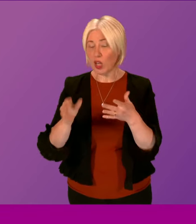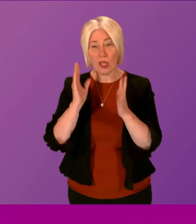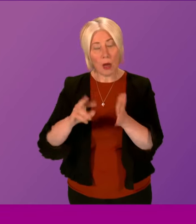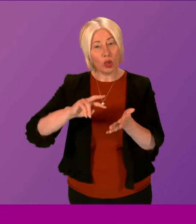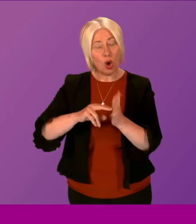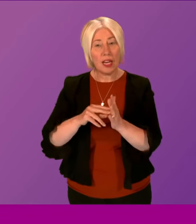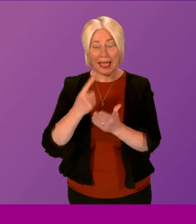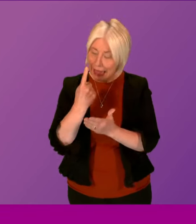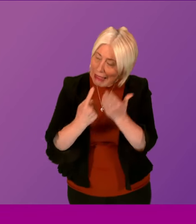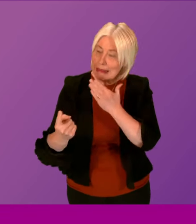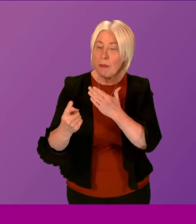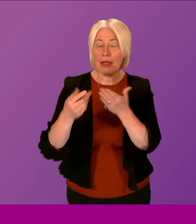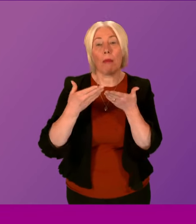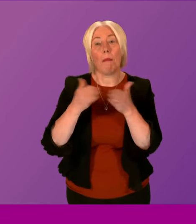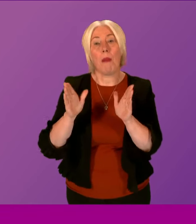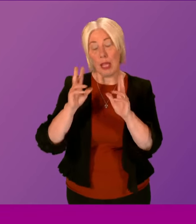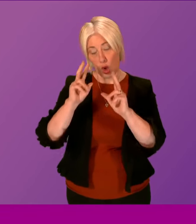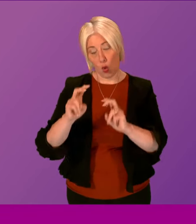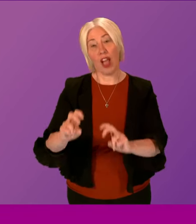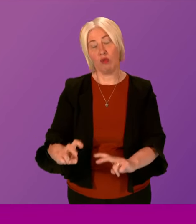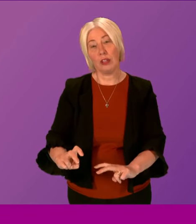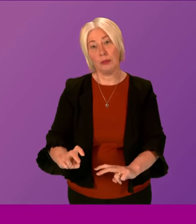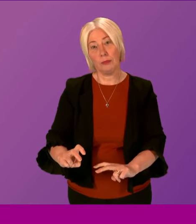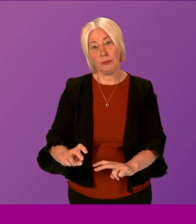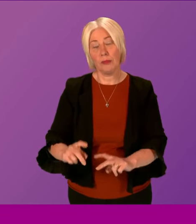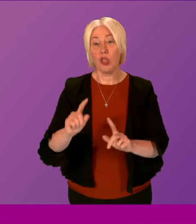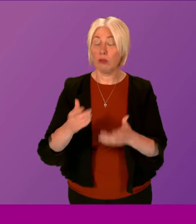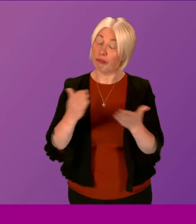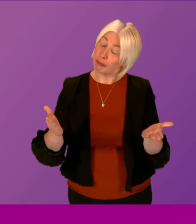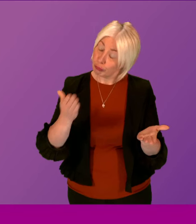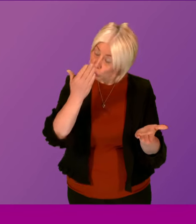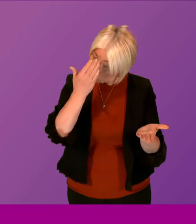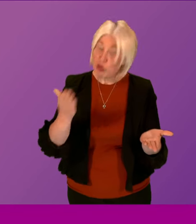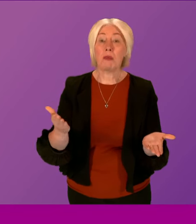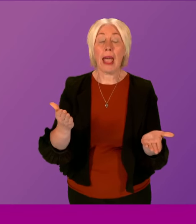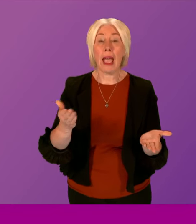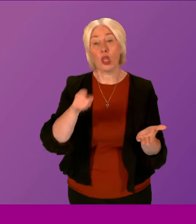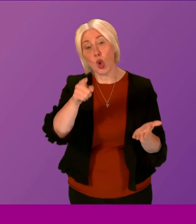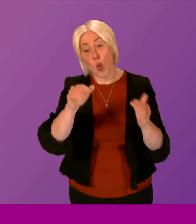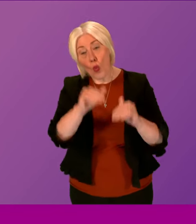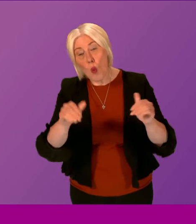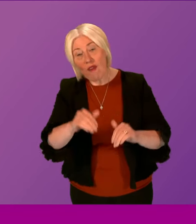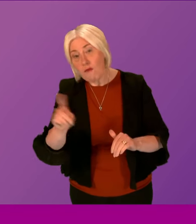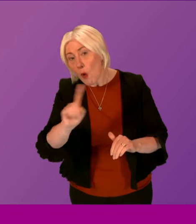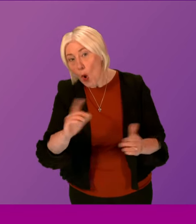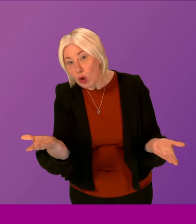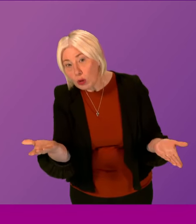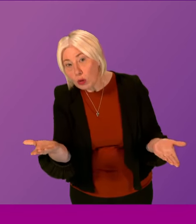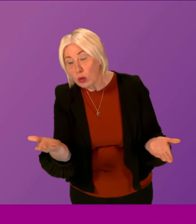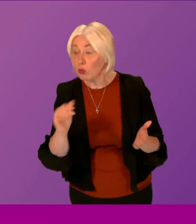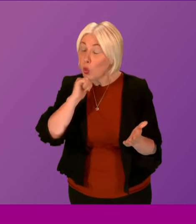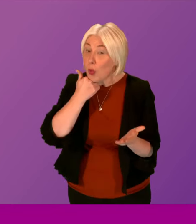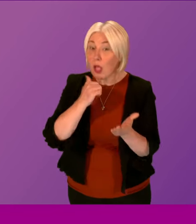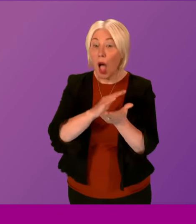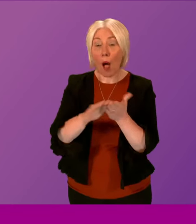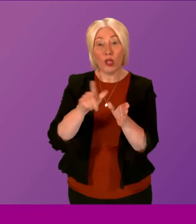public inquiry. And she continued, with respect, what are you waiting for? So will Hamza Youssef take